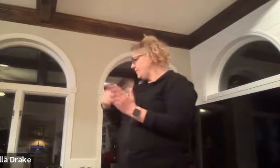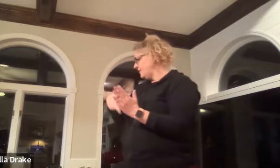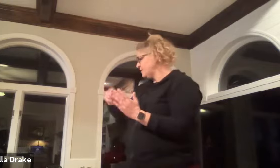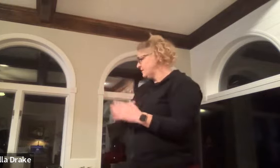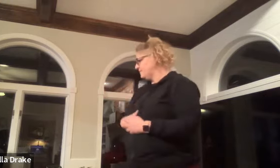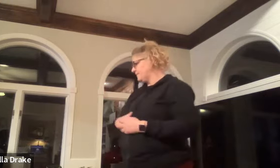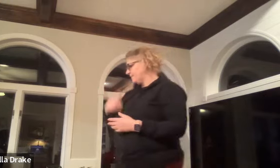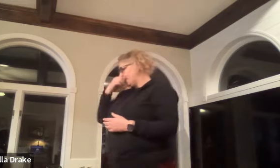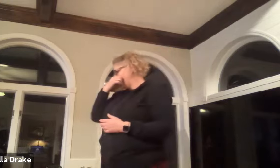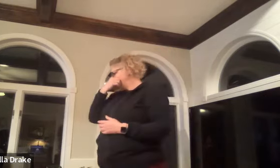book